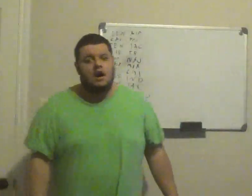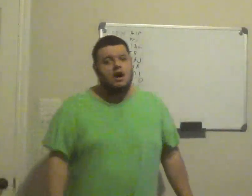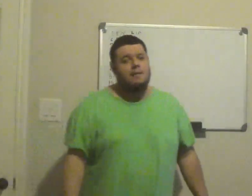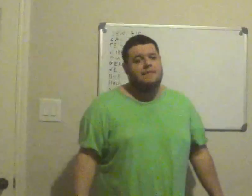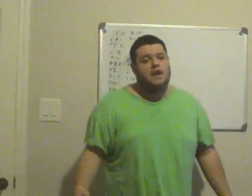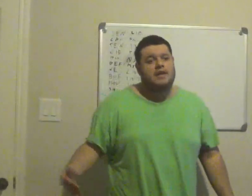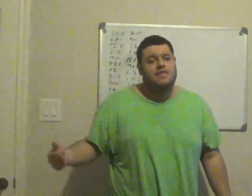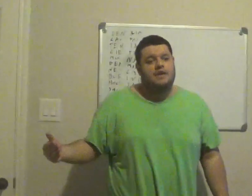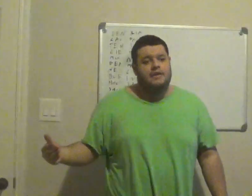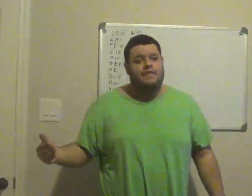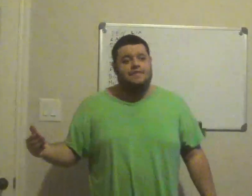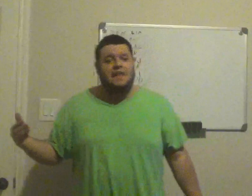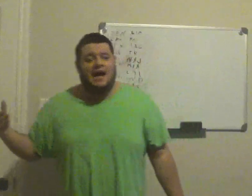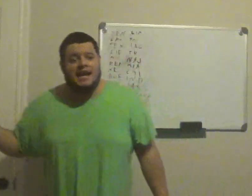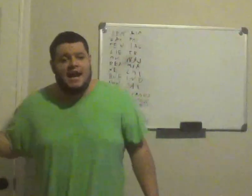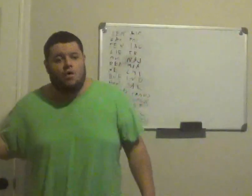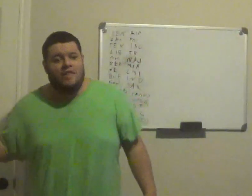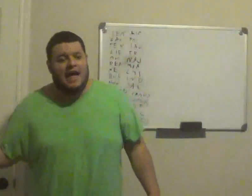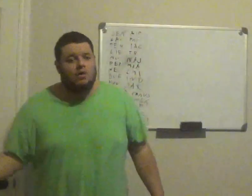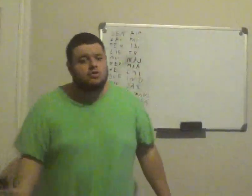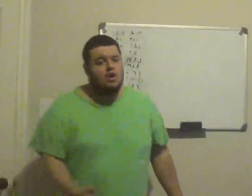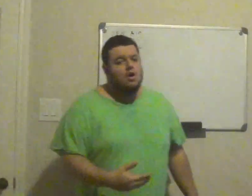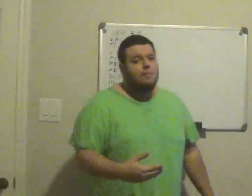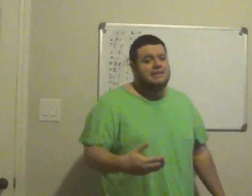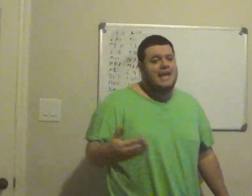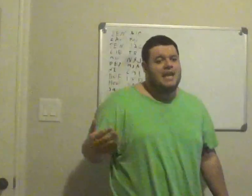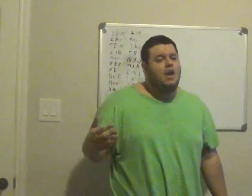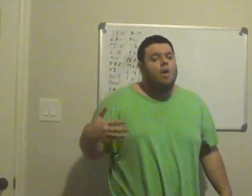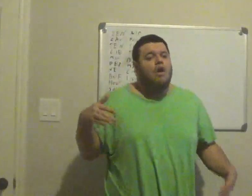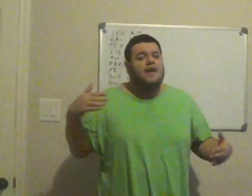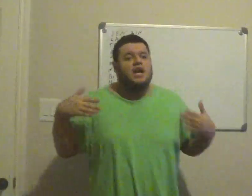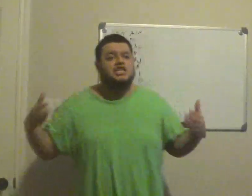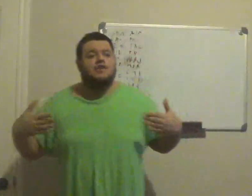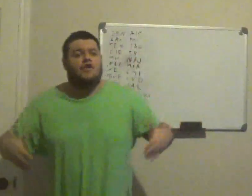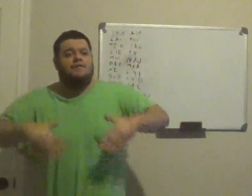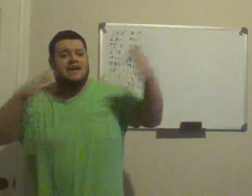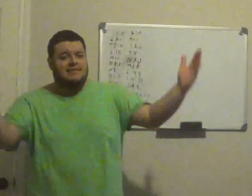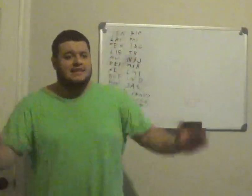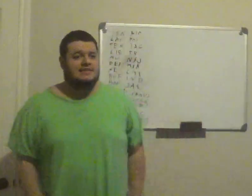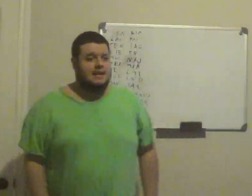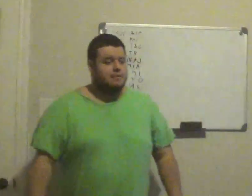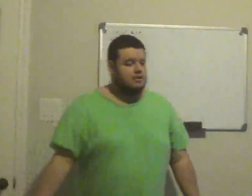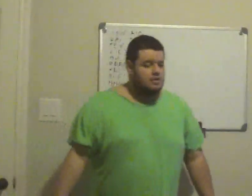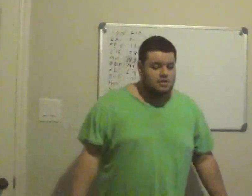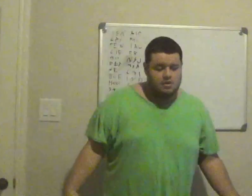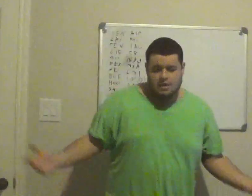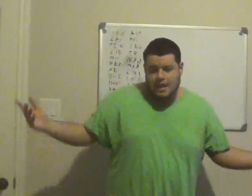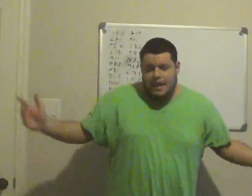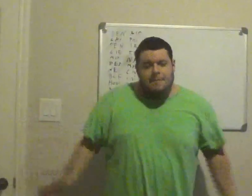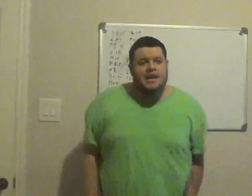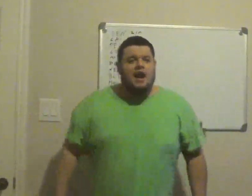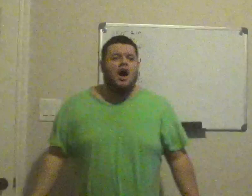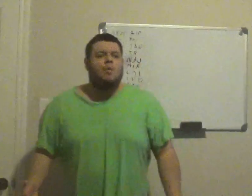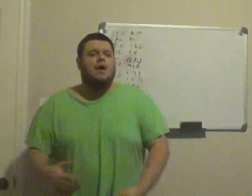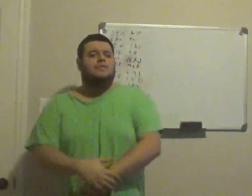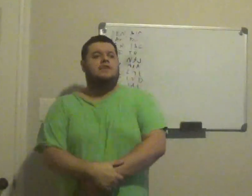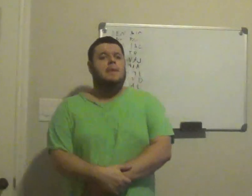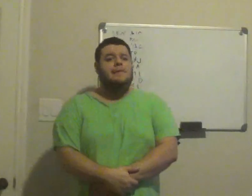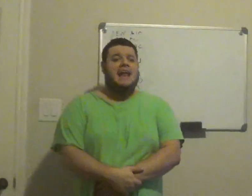um, they're either not going to care who the hell's playing, or they're going to cheer for the visiting team, because, oh, well, there's people that